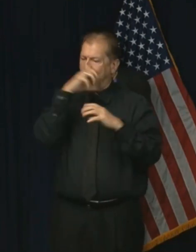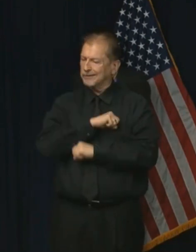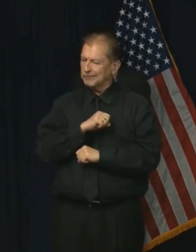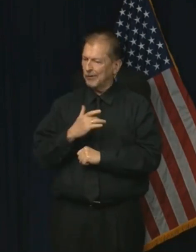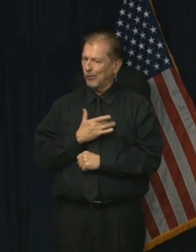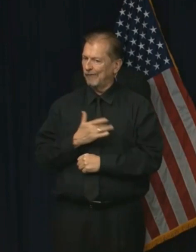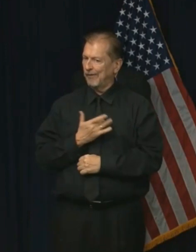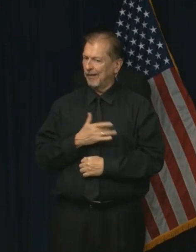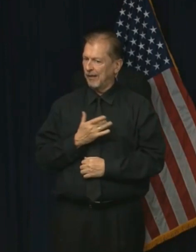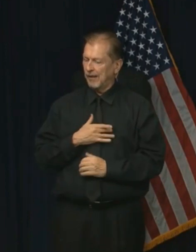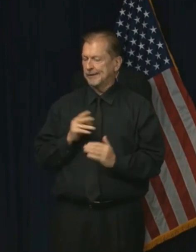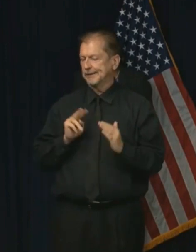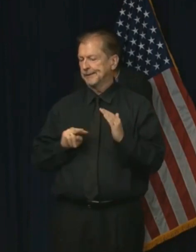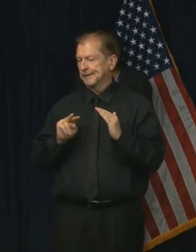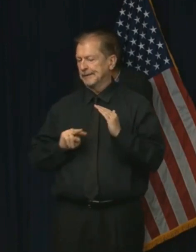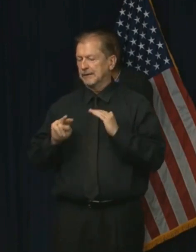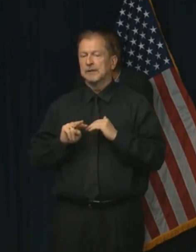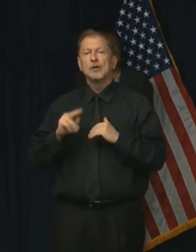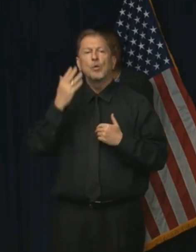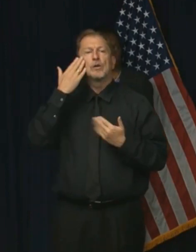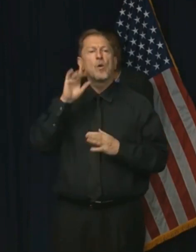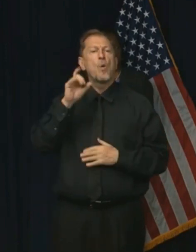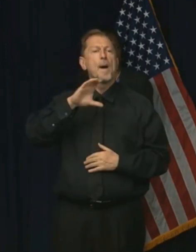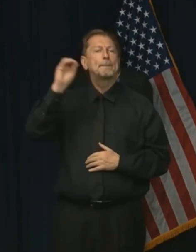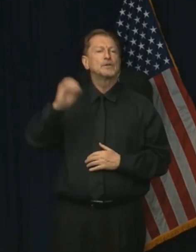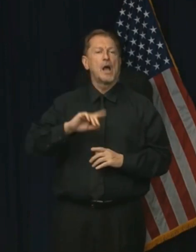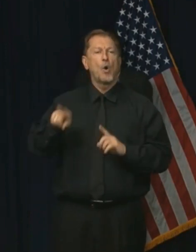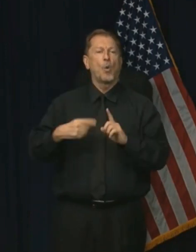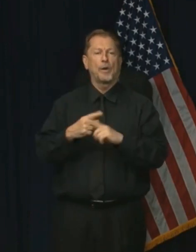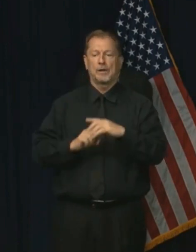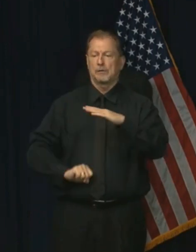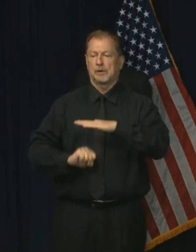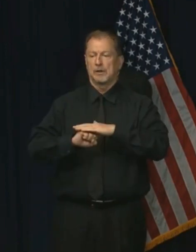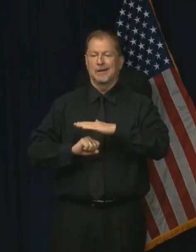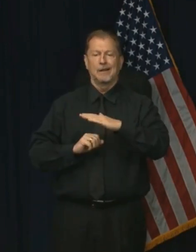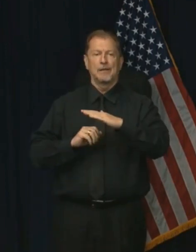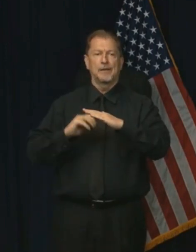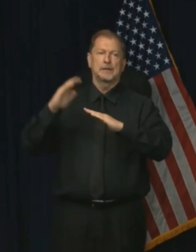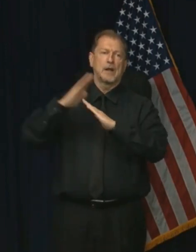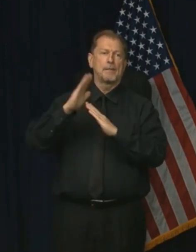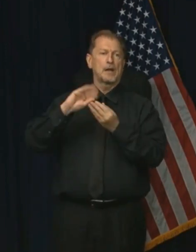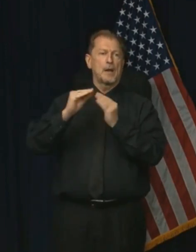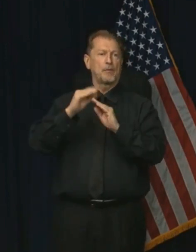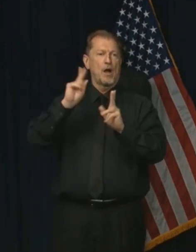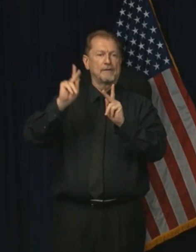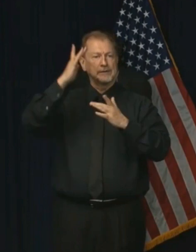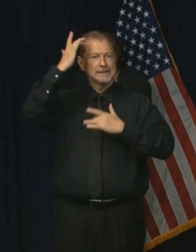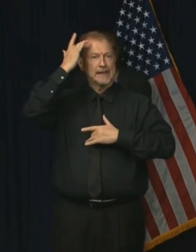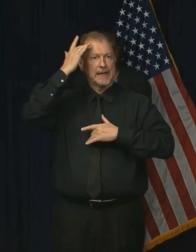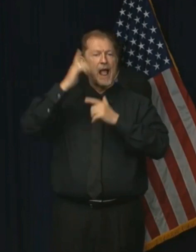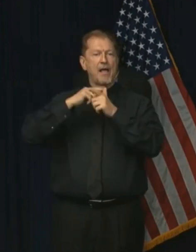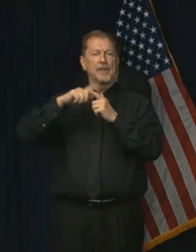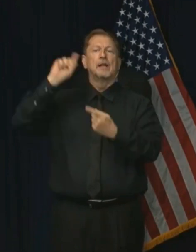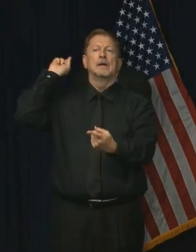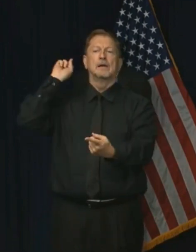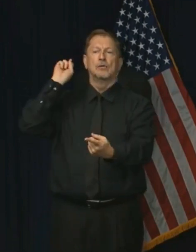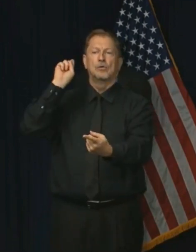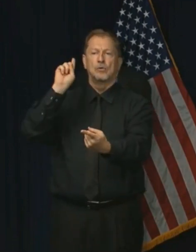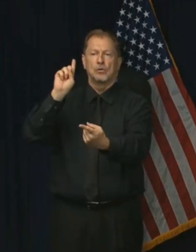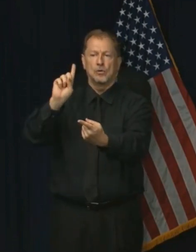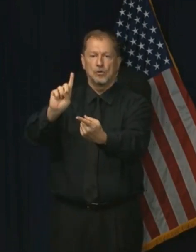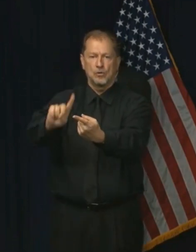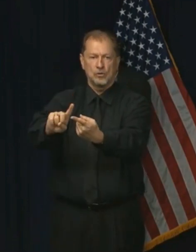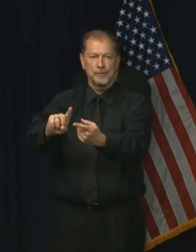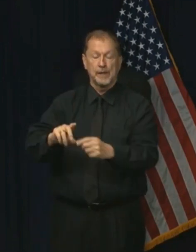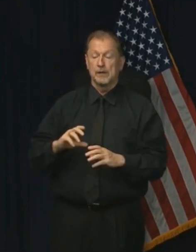the truth is that we don't know when we're going to peak, and we don't know when we're going to come off that peak. And so I think we're, look, everybody's taking